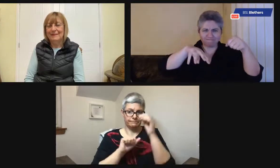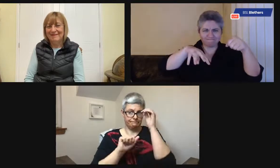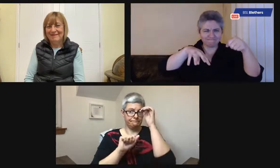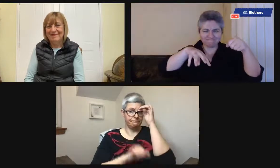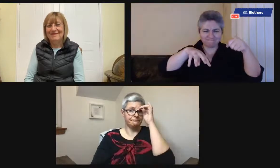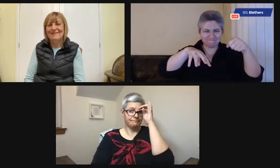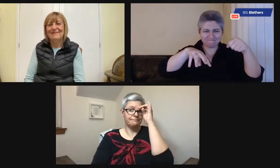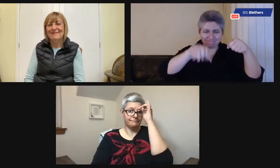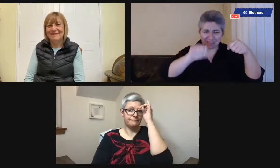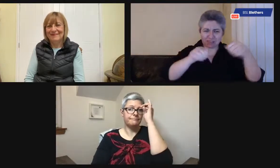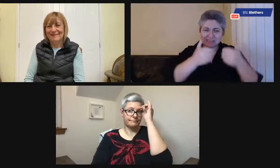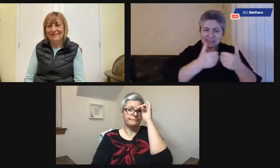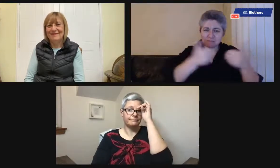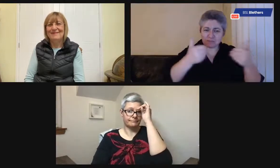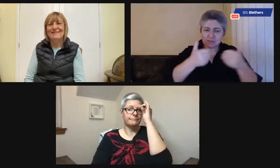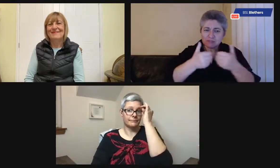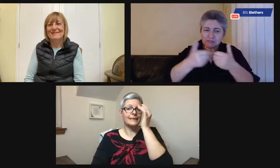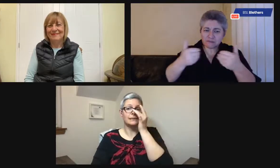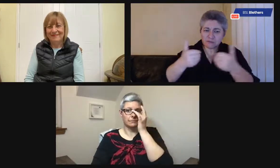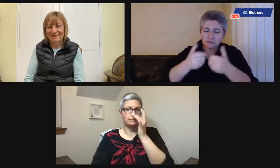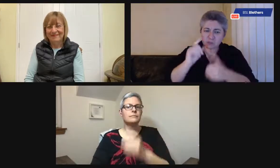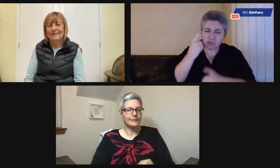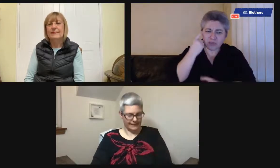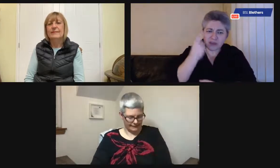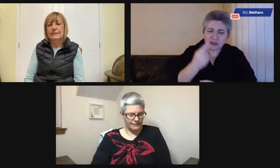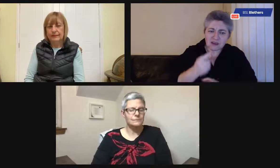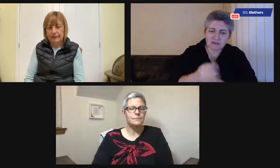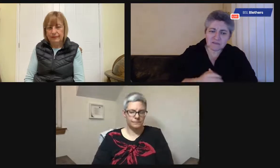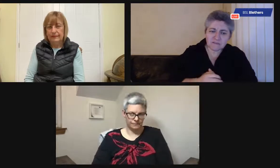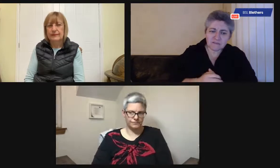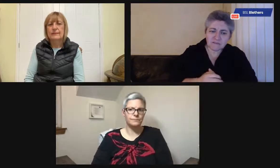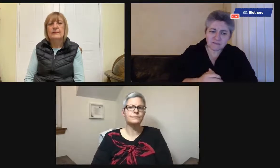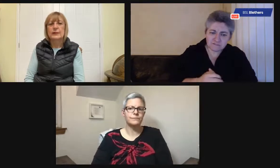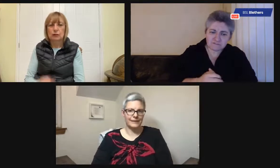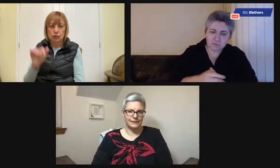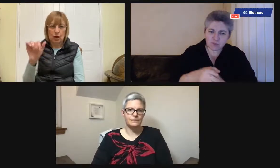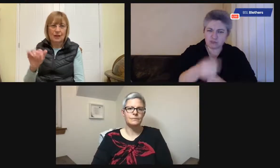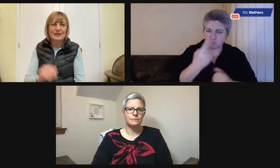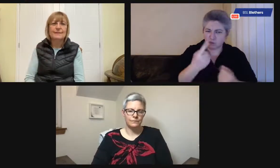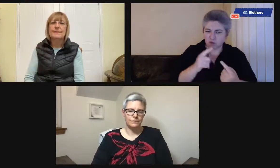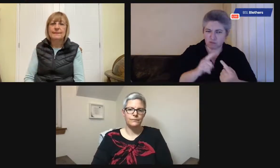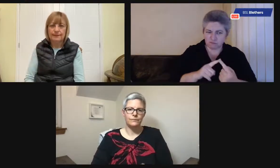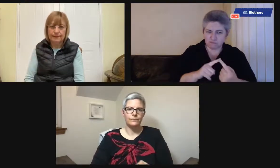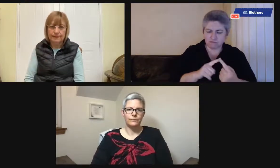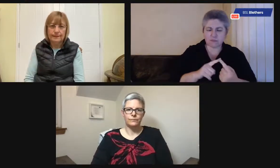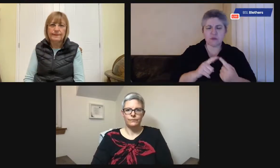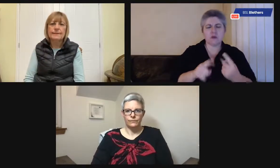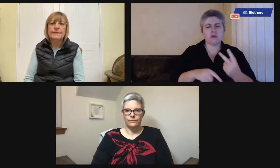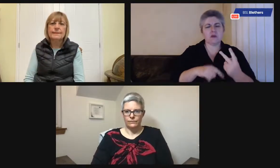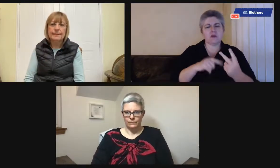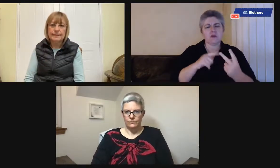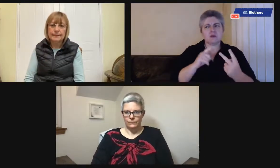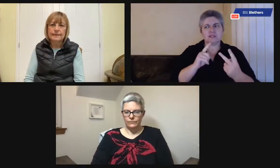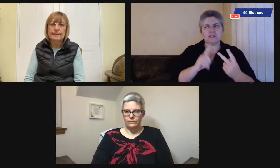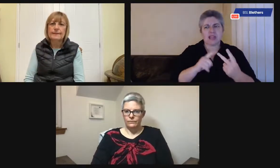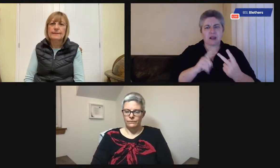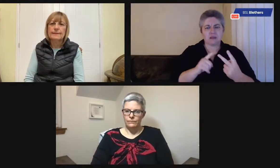these things on, rather than one solid key ring with all of the hooks hanging on. Keep them separately. What do you think? Is that a good idea?